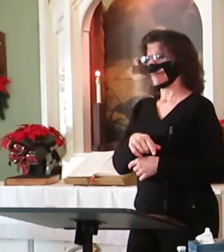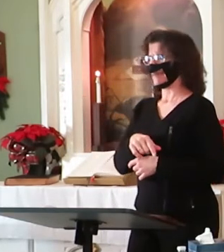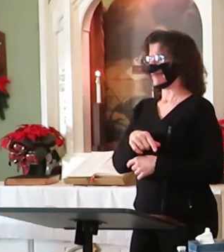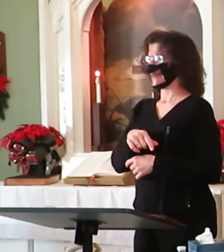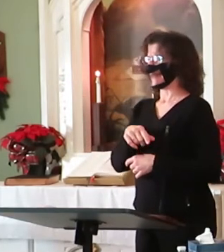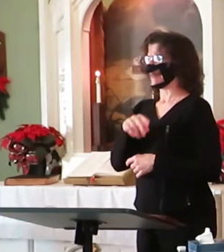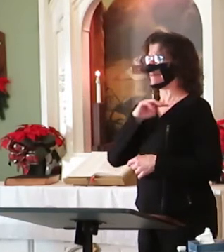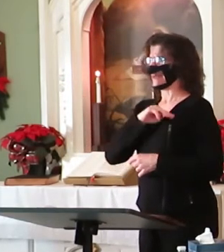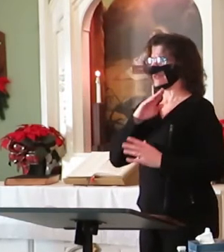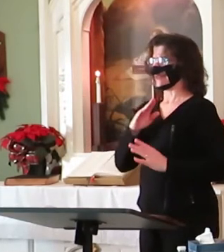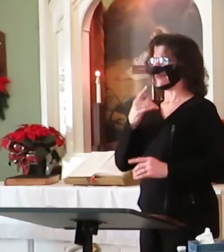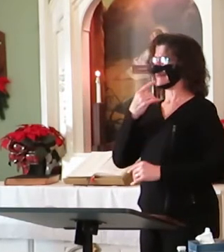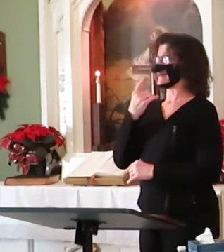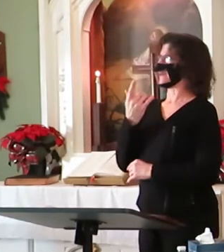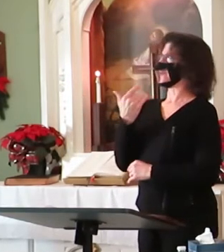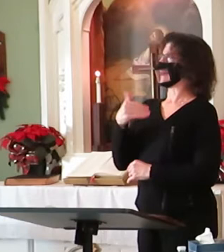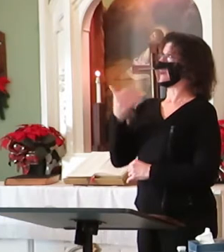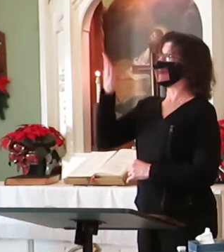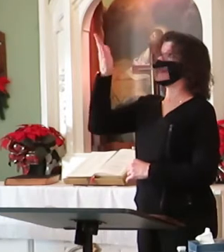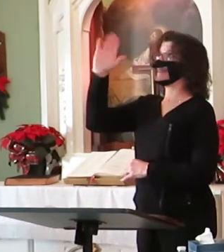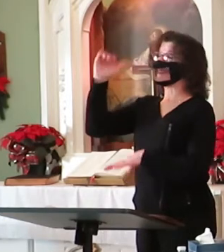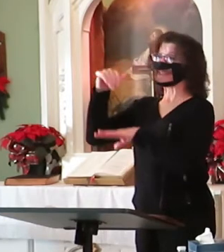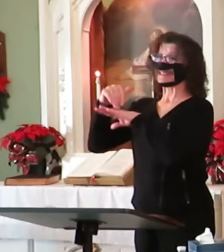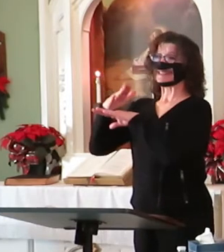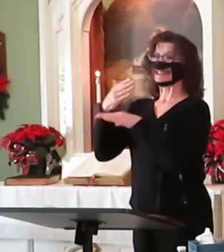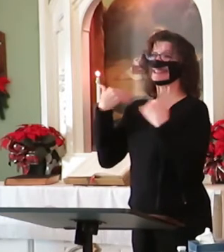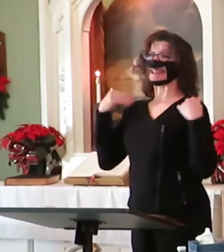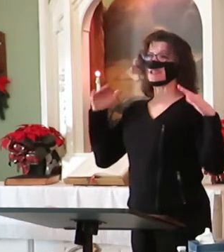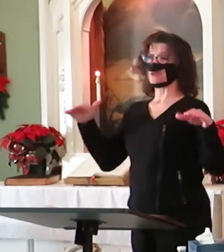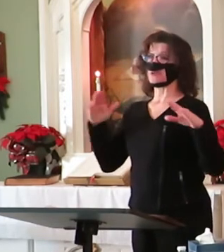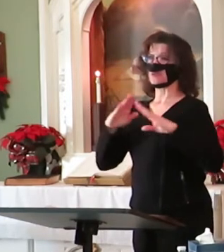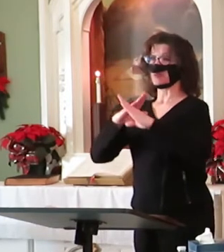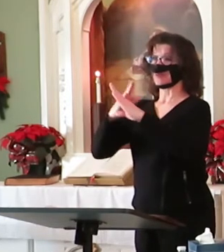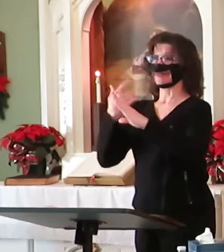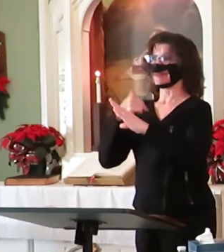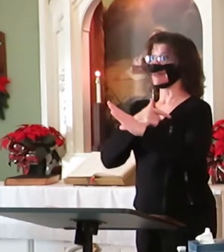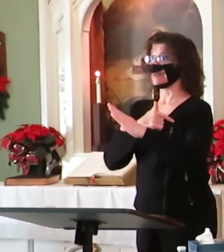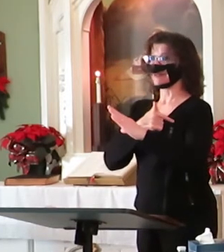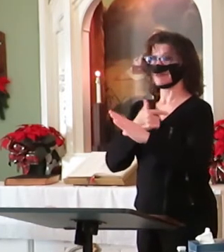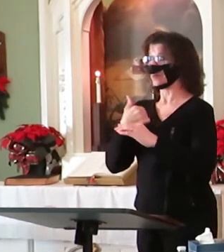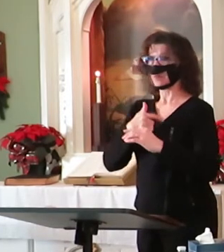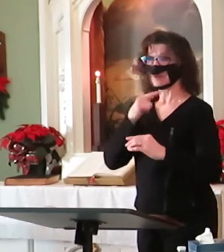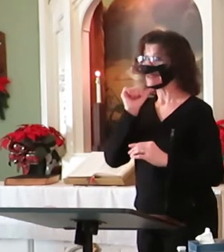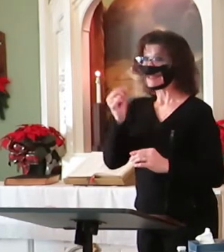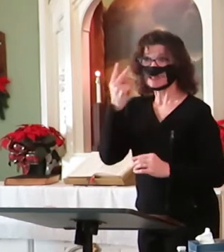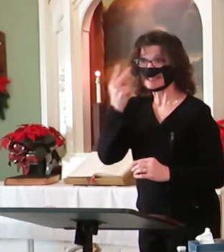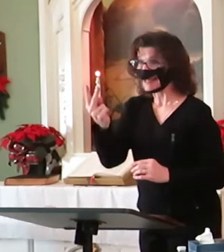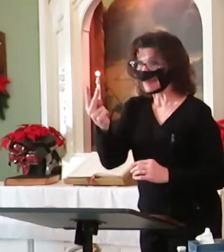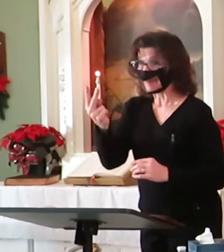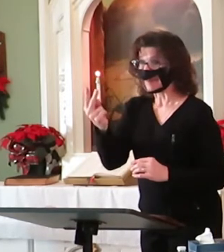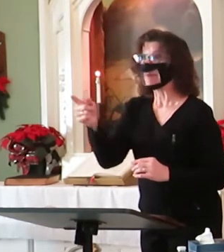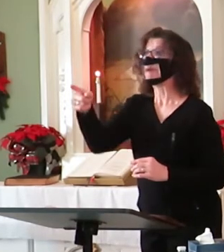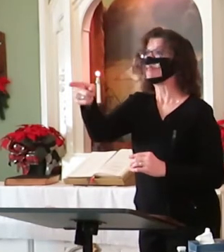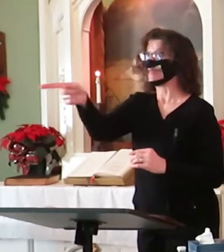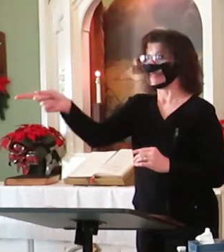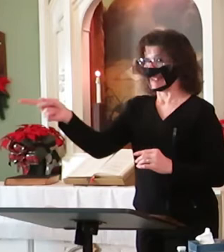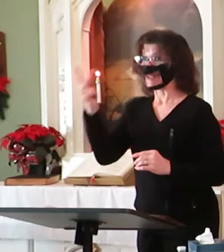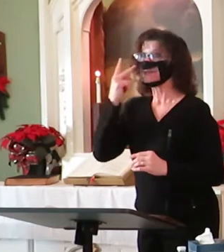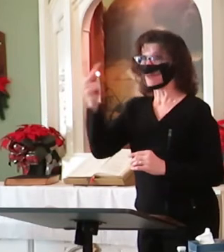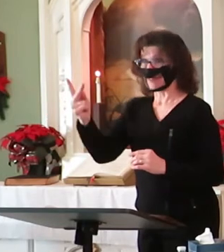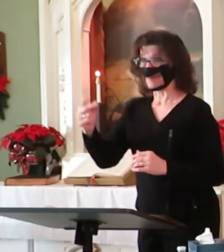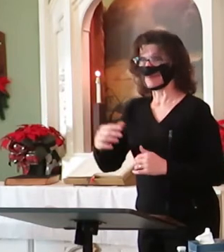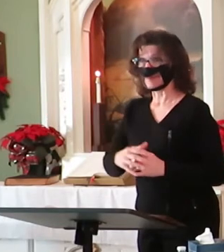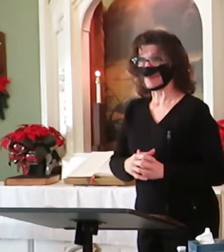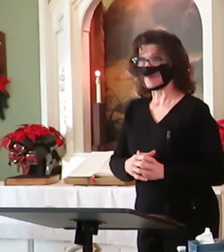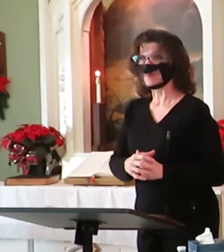realize that God had sent his angels to protect them. So maybe not in a commonplace, but the Bible